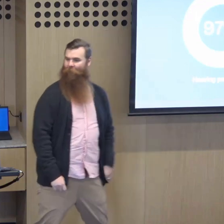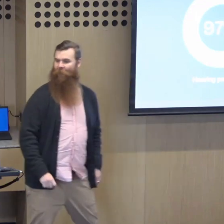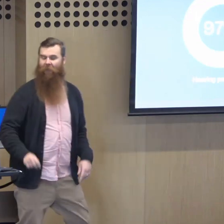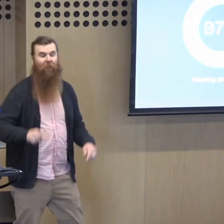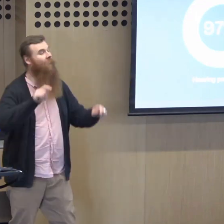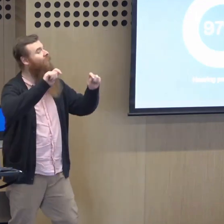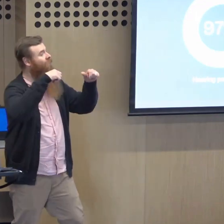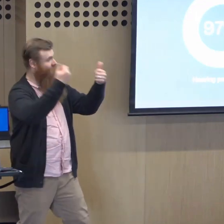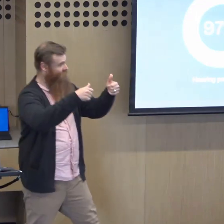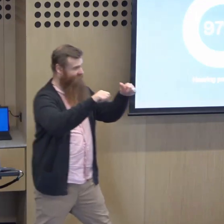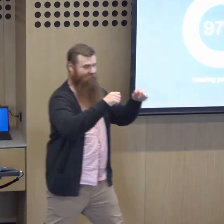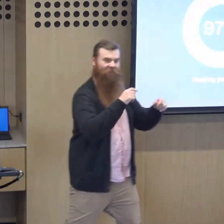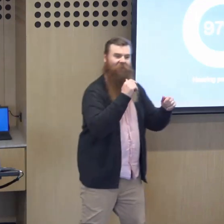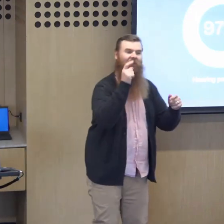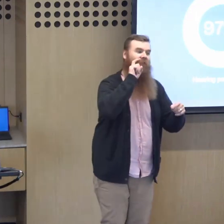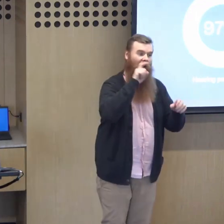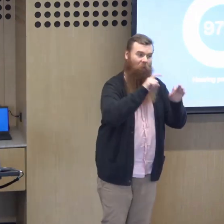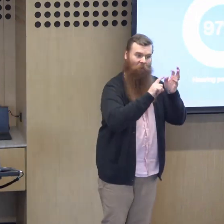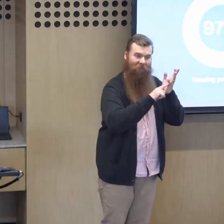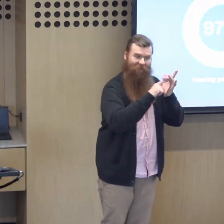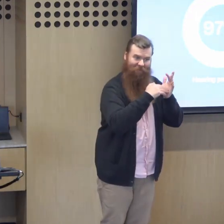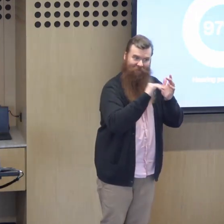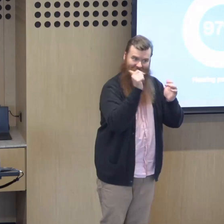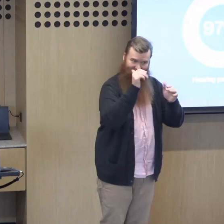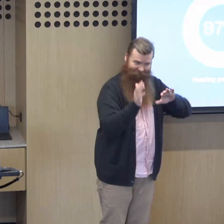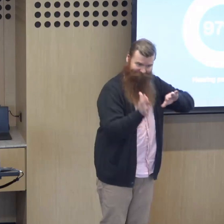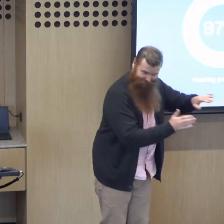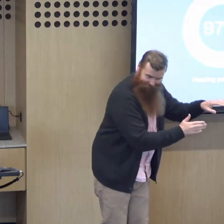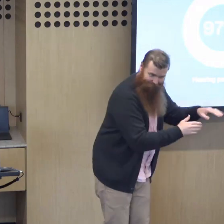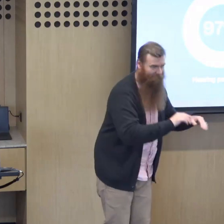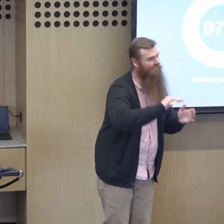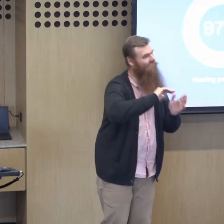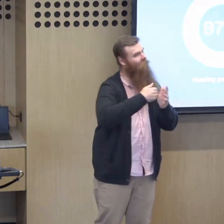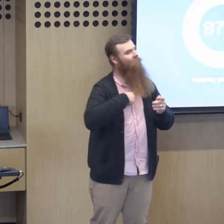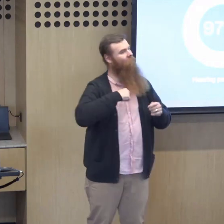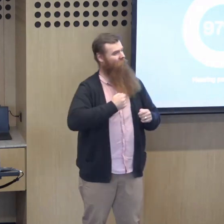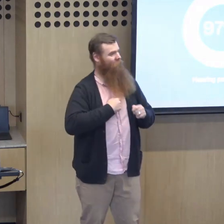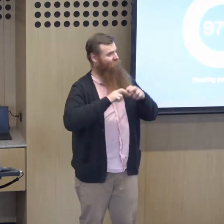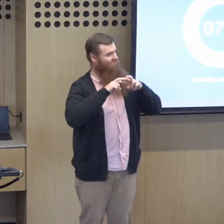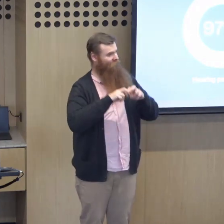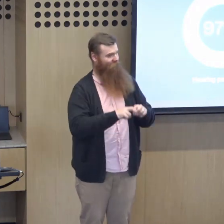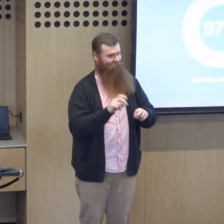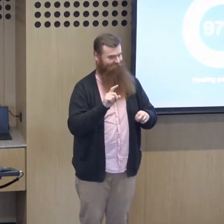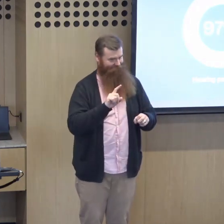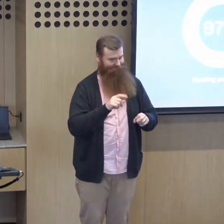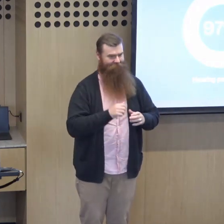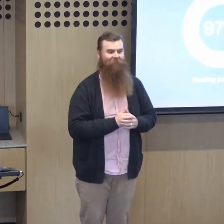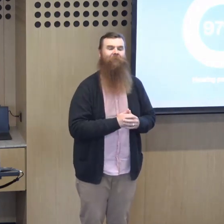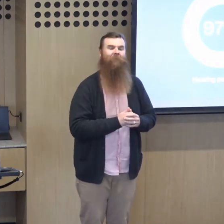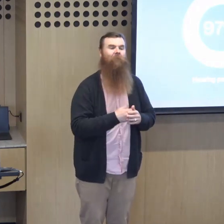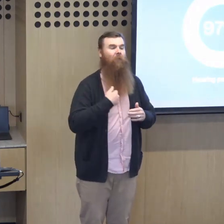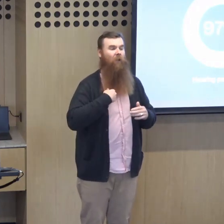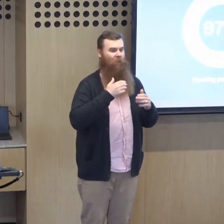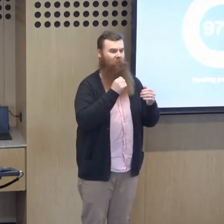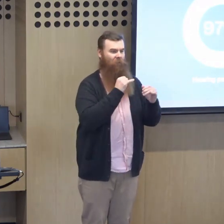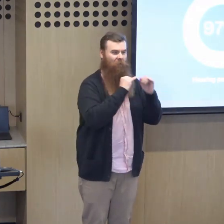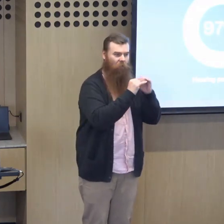parents of deaf children. Okay. So that's the fun quiz bit out of the way. Now I'll talk about some of the research and the